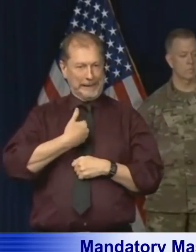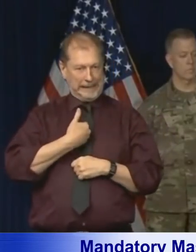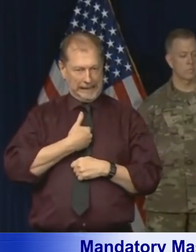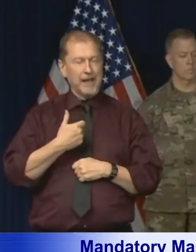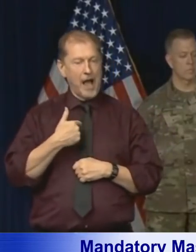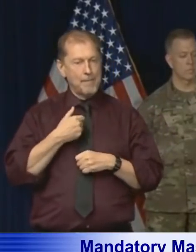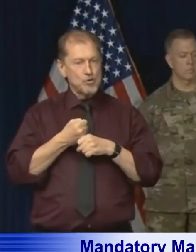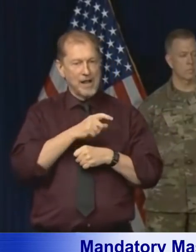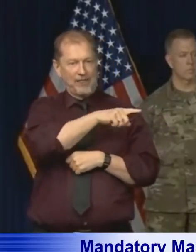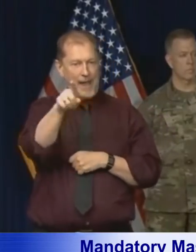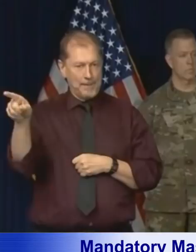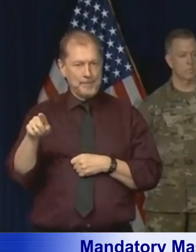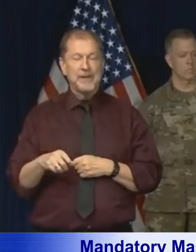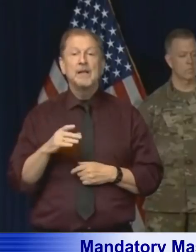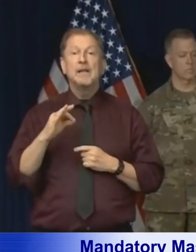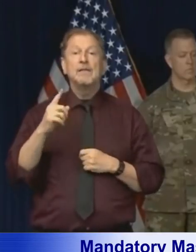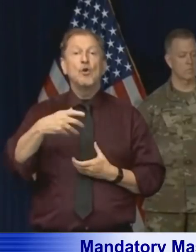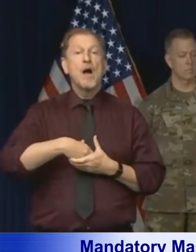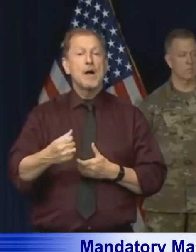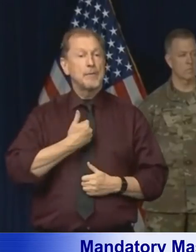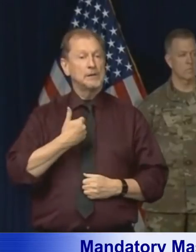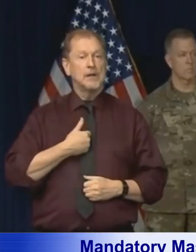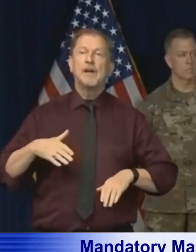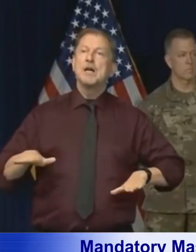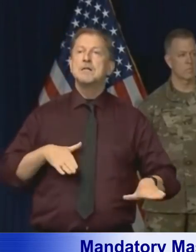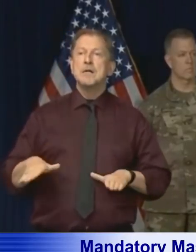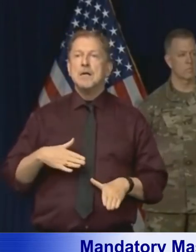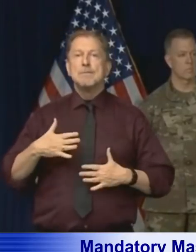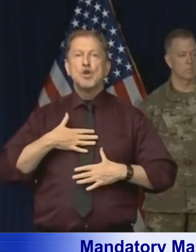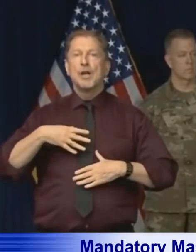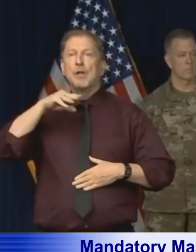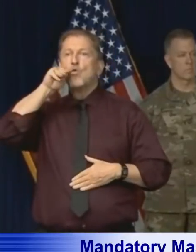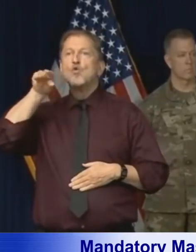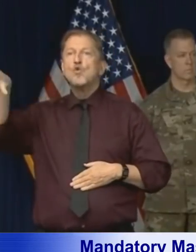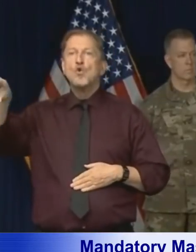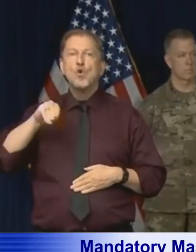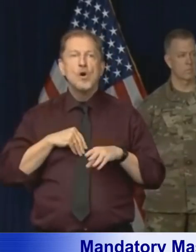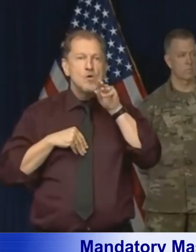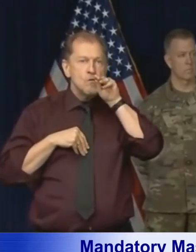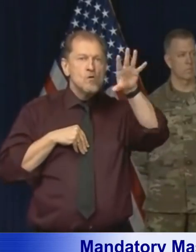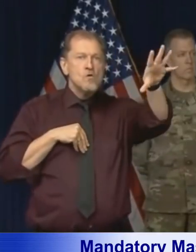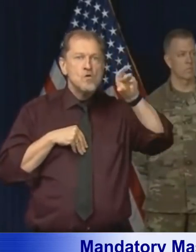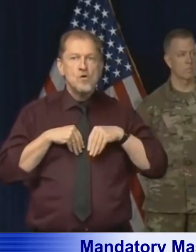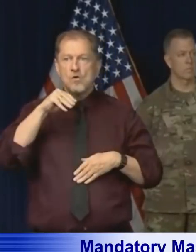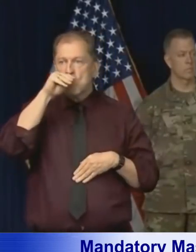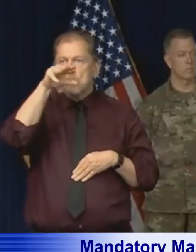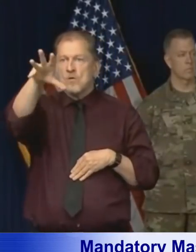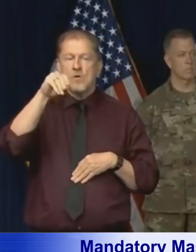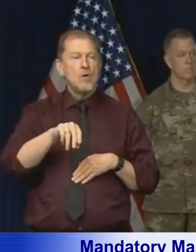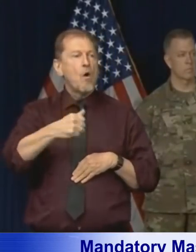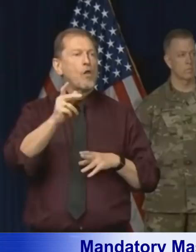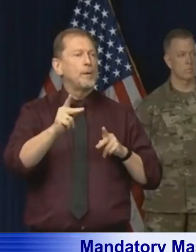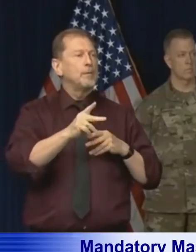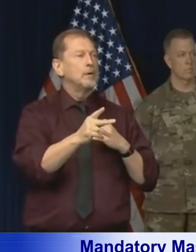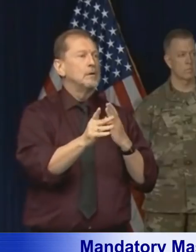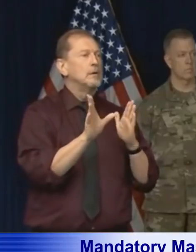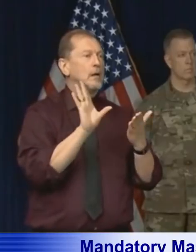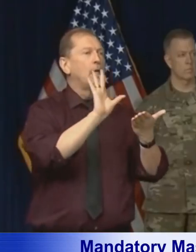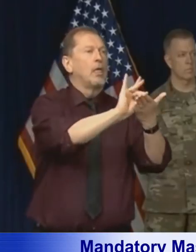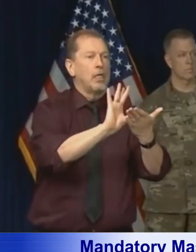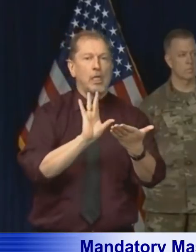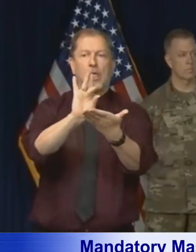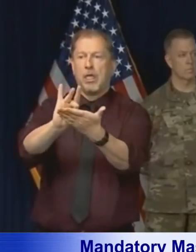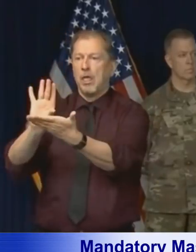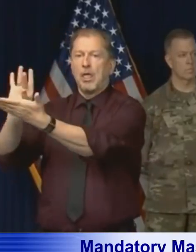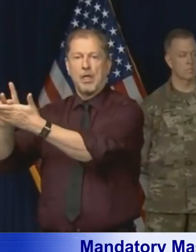public going into a public place or anything like that. You know, it's a, you know, it's something you aren't doing to